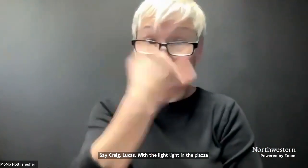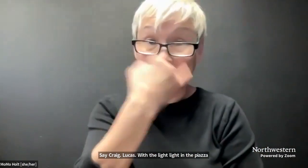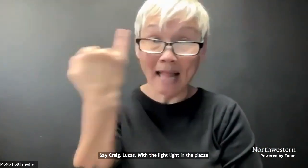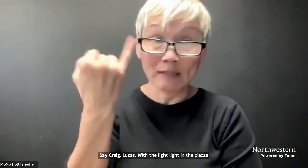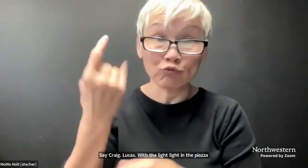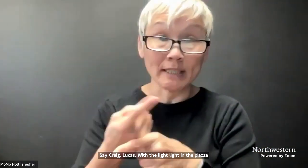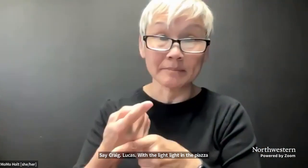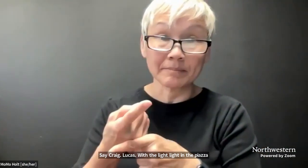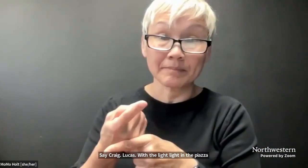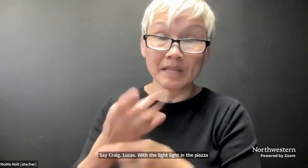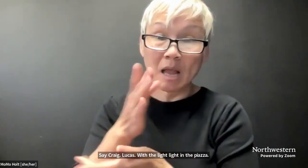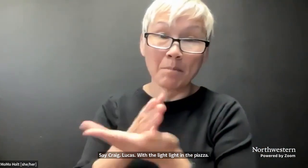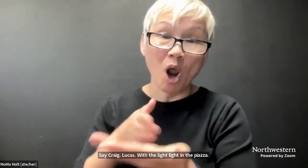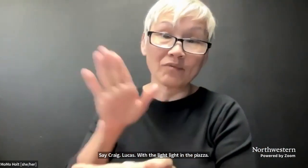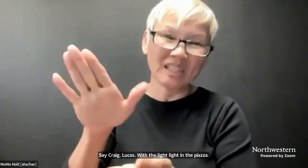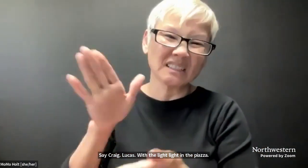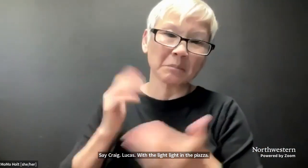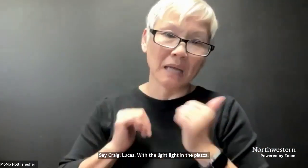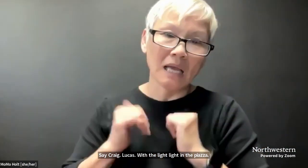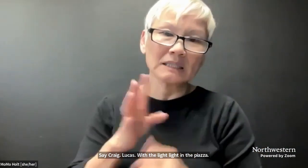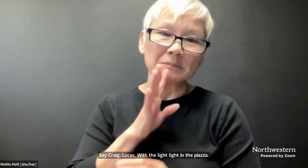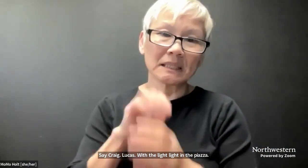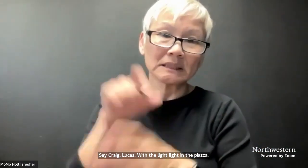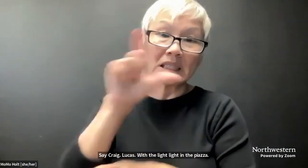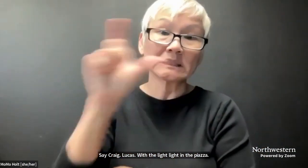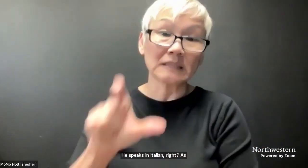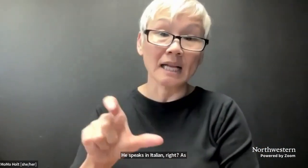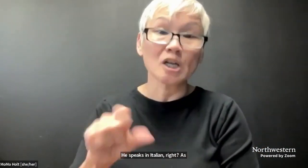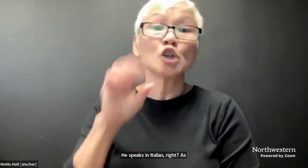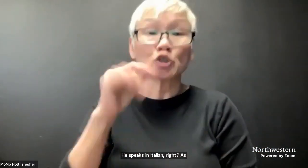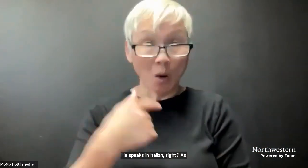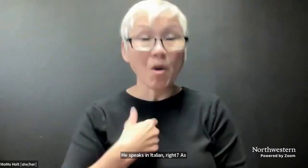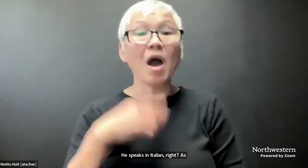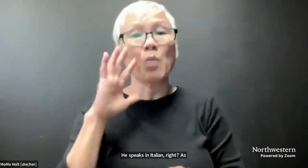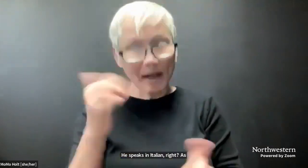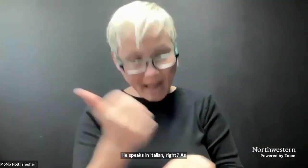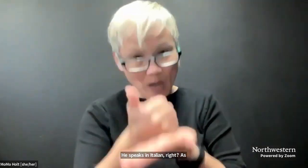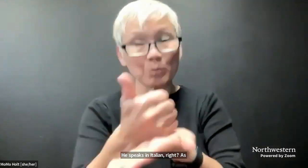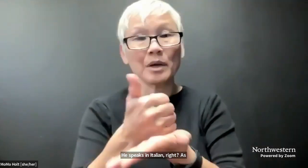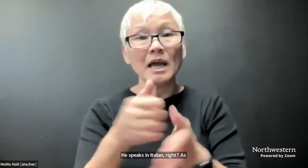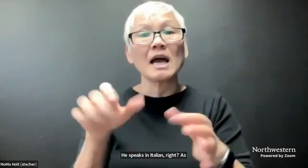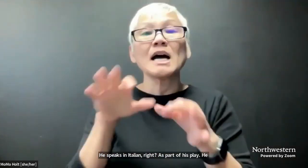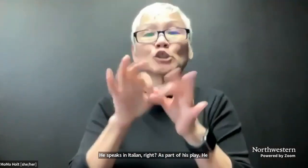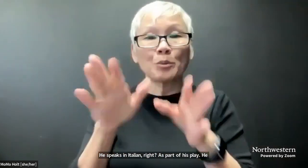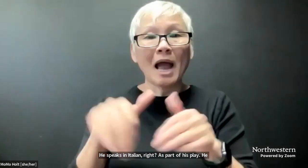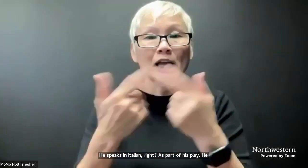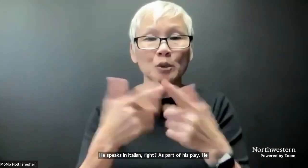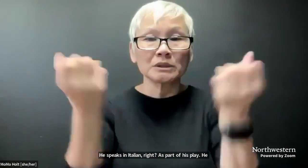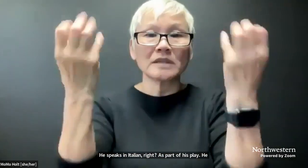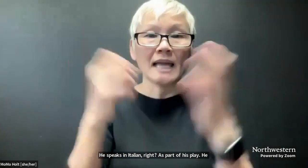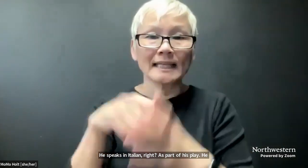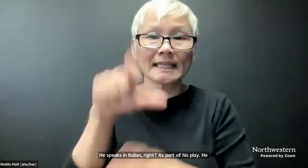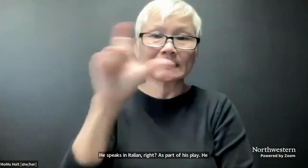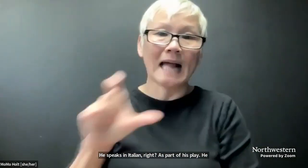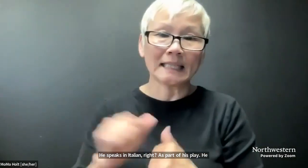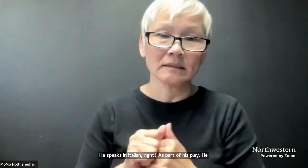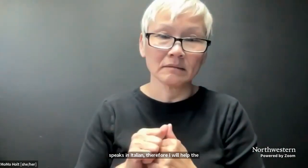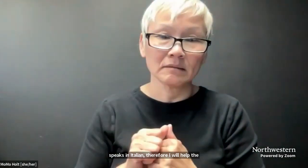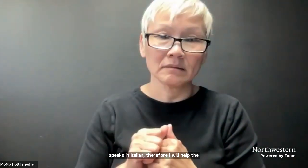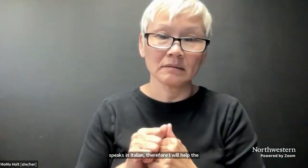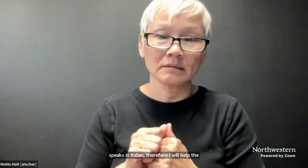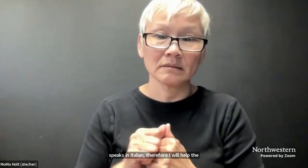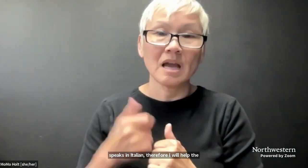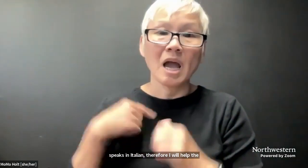he speaks in Italian, right? As part of his play, he speaks in Italian. Therefore, I will help the interpreter